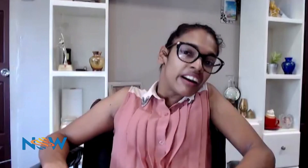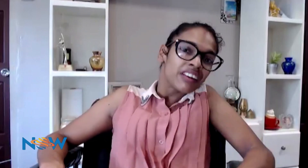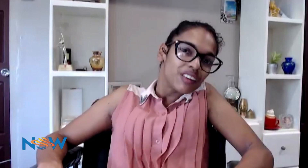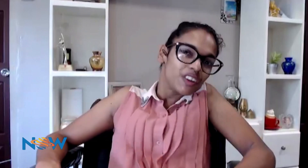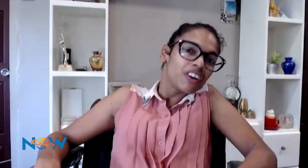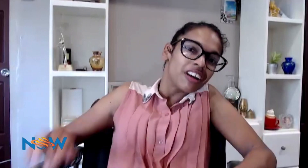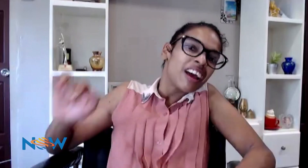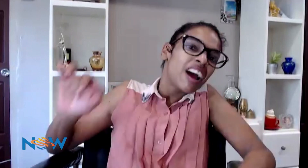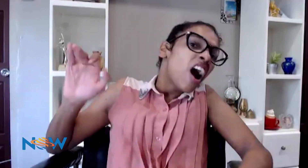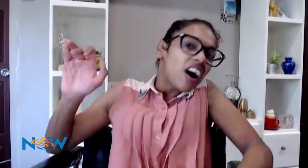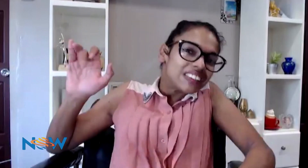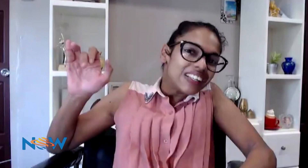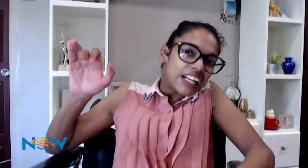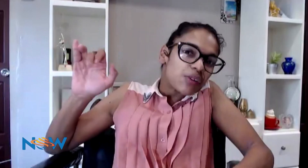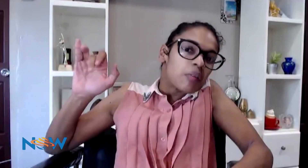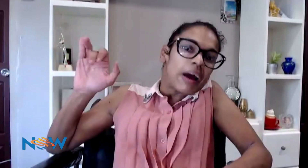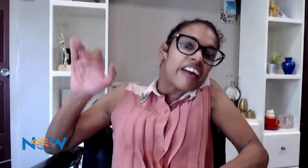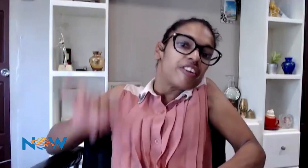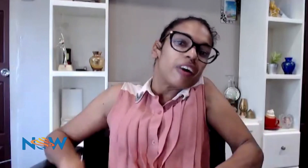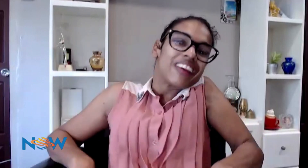good, be good. Until next week. Bye, everyone.